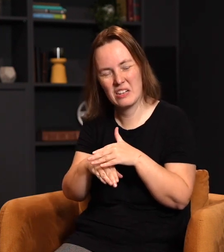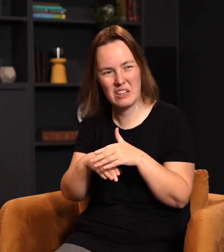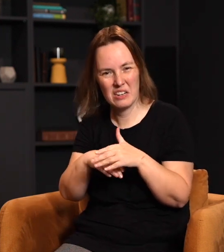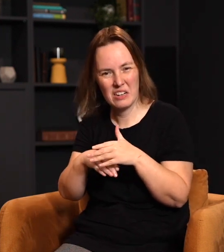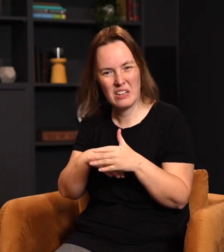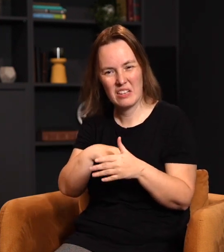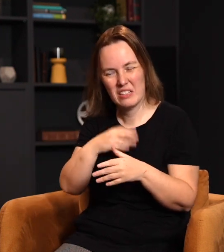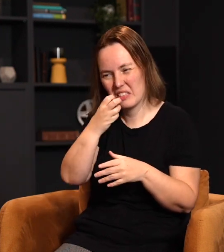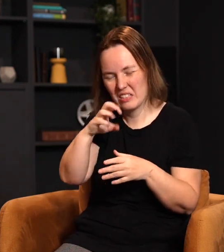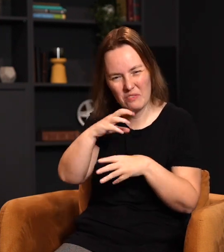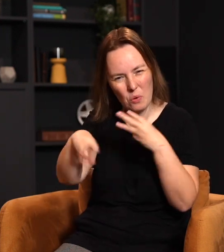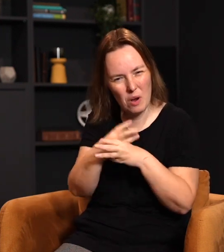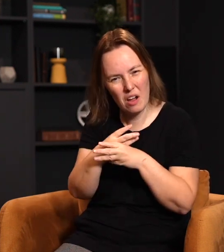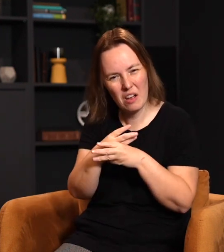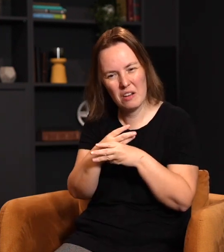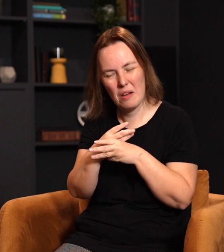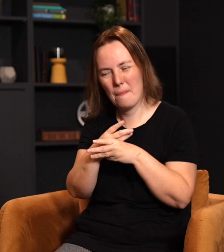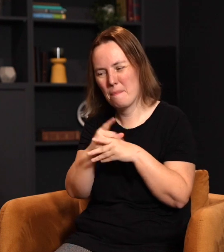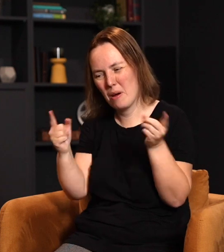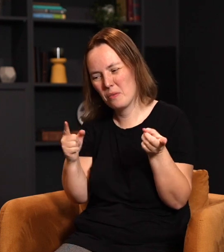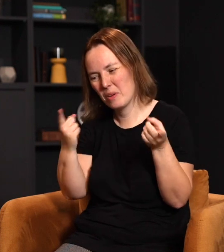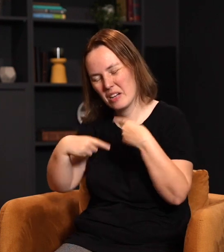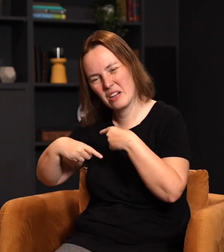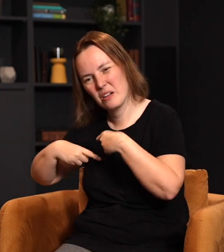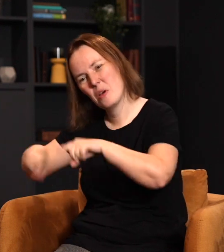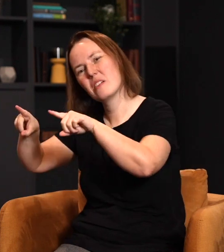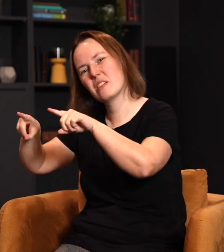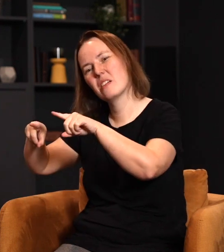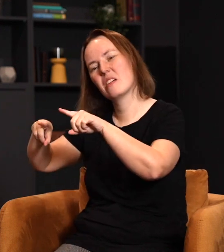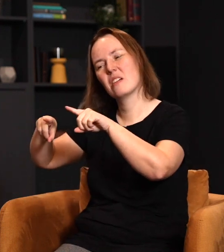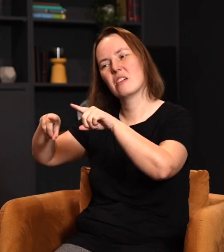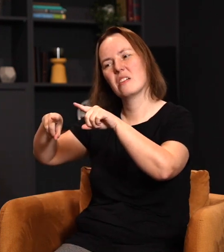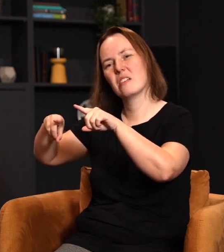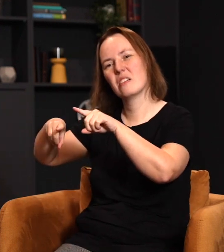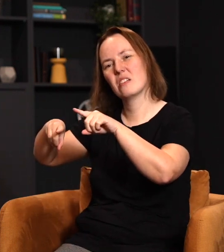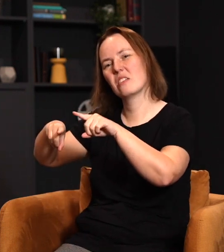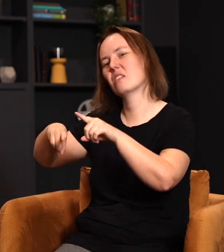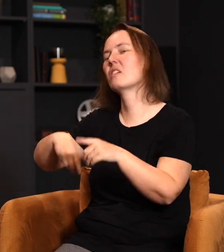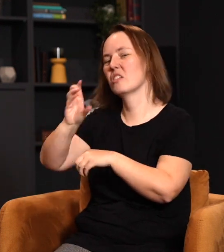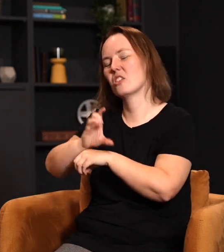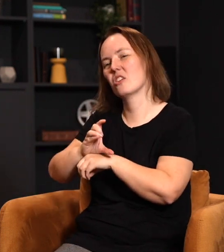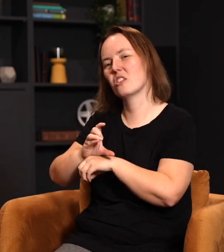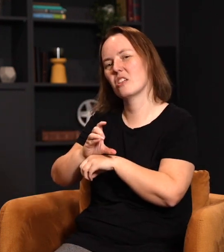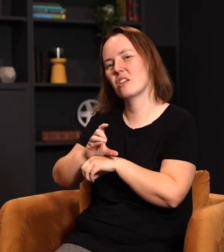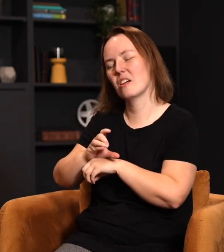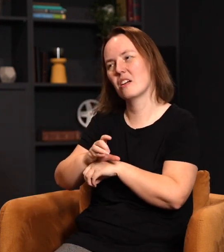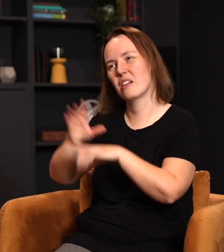And he said, when I came to Christ, it was all gone. But he said, when I was baptized in water at the church, I could actually, as I